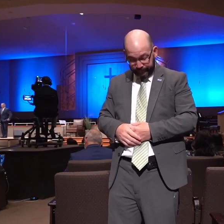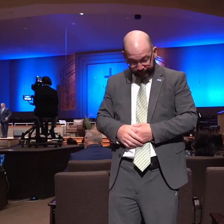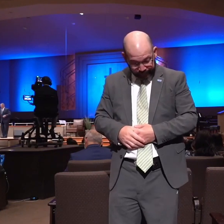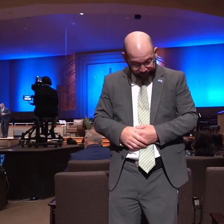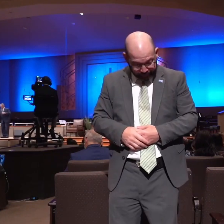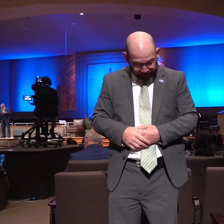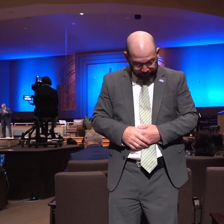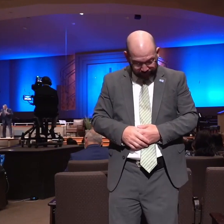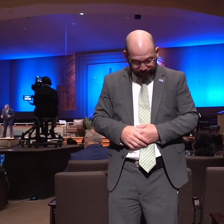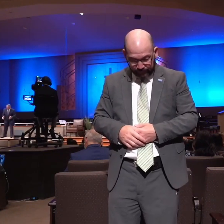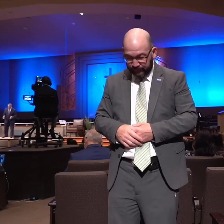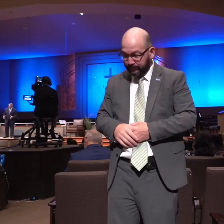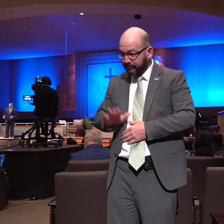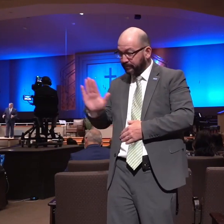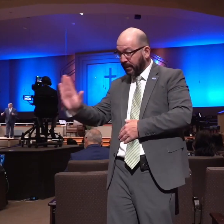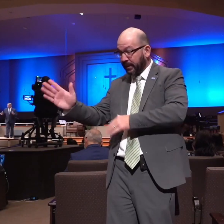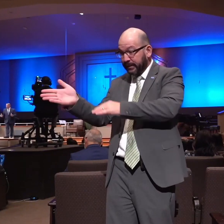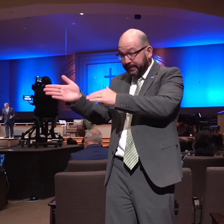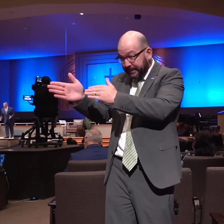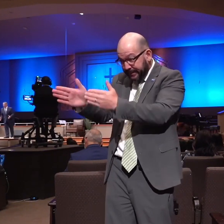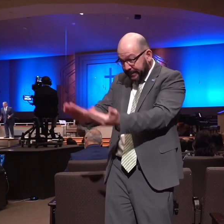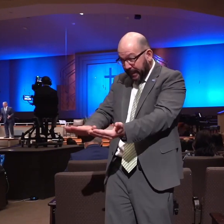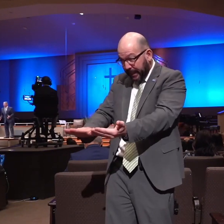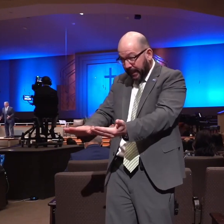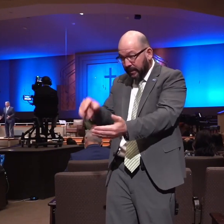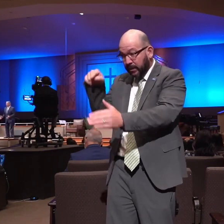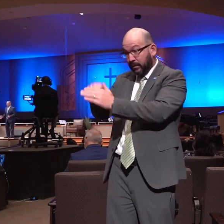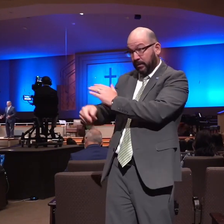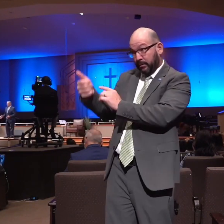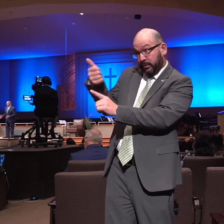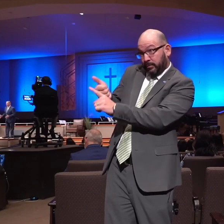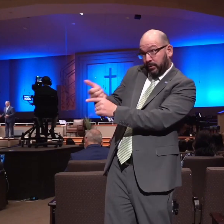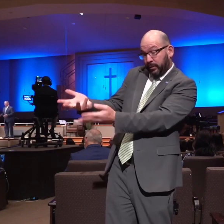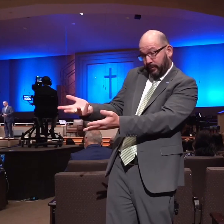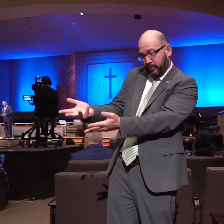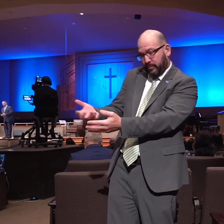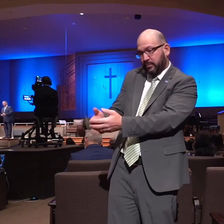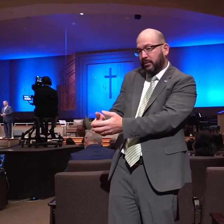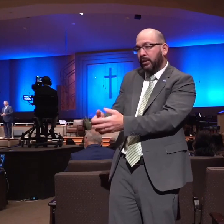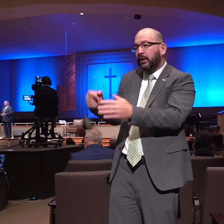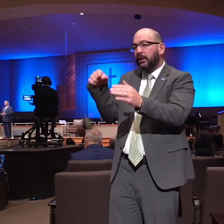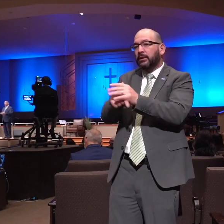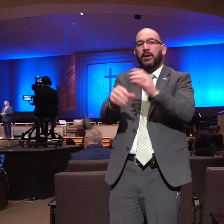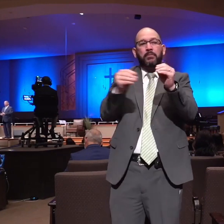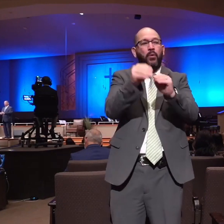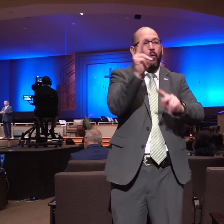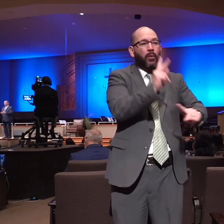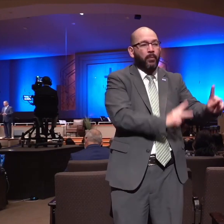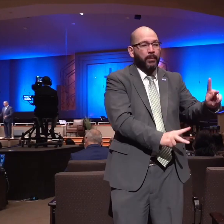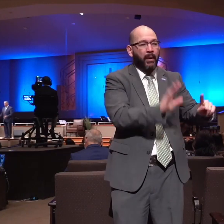his death his suicide accomplished more of god's purpose